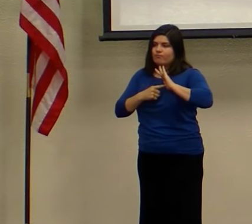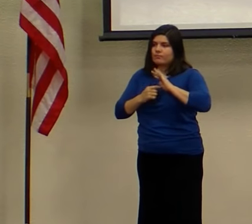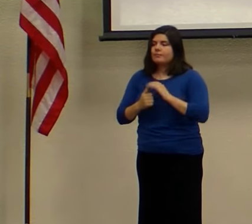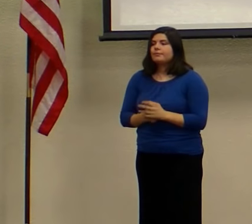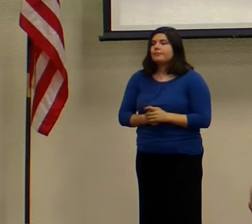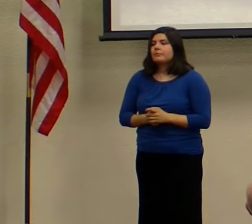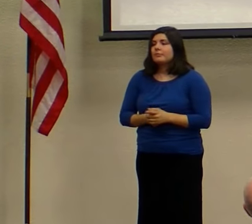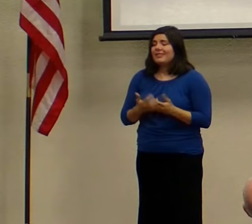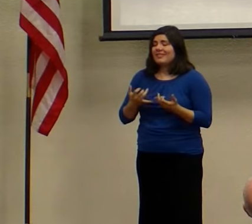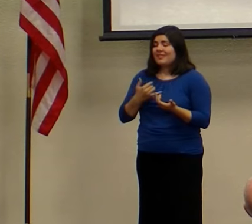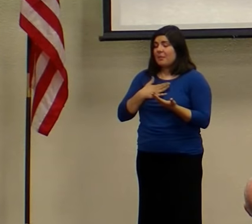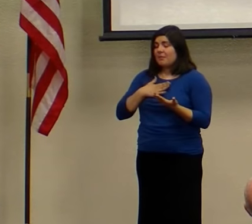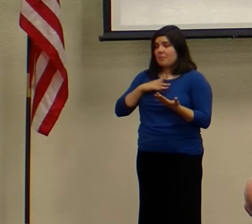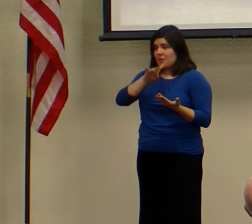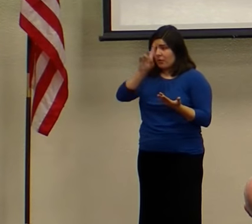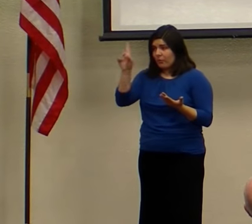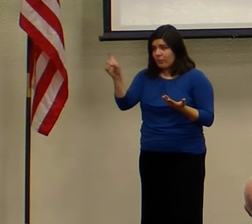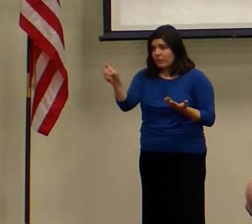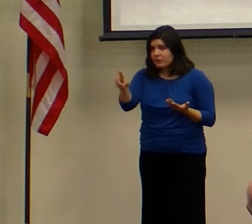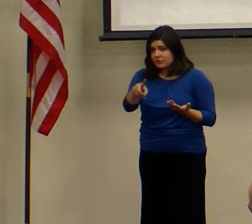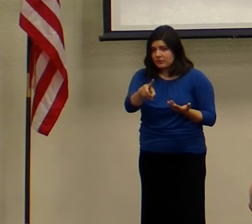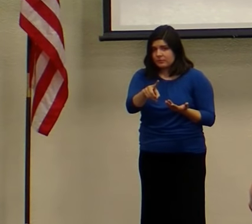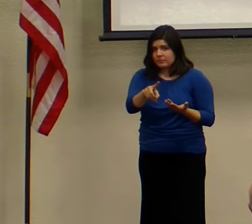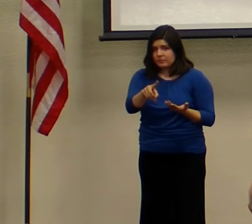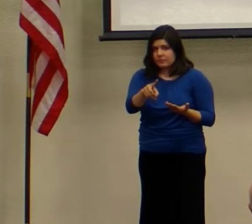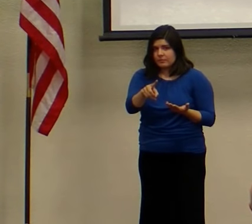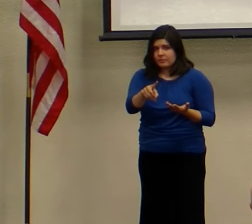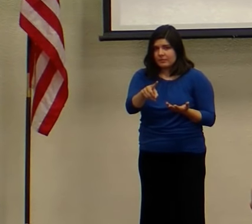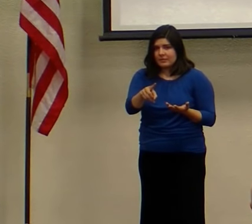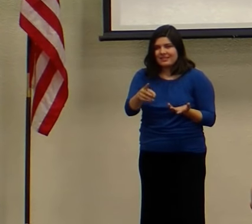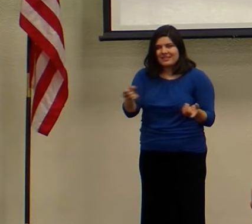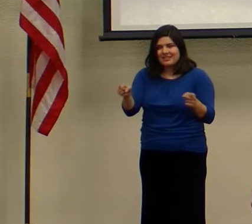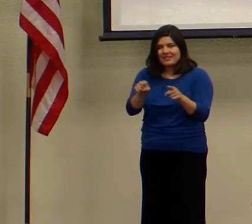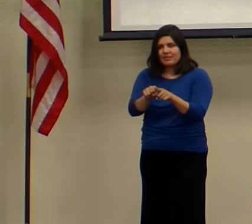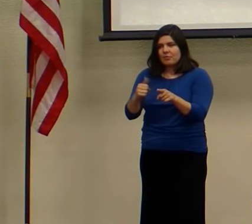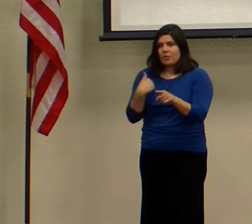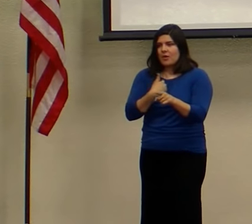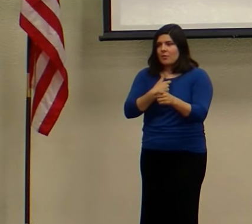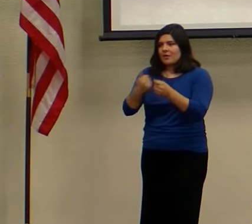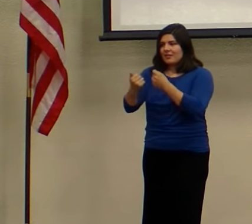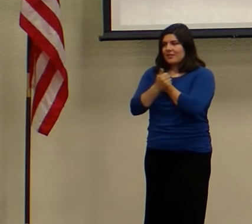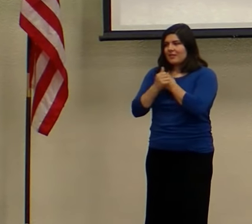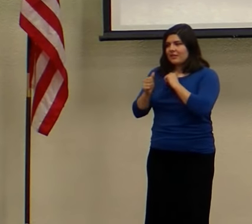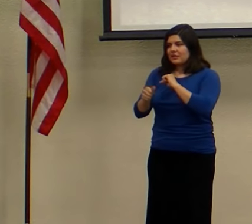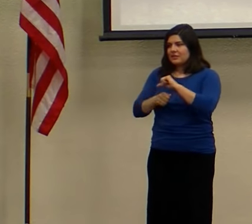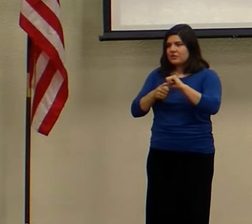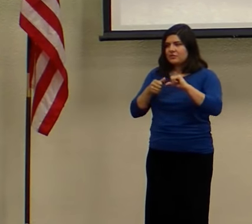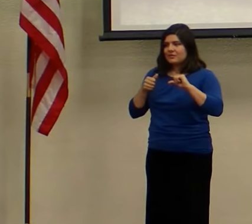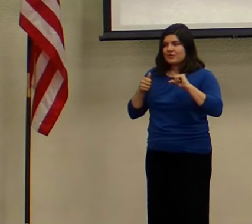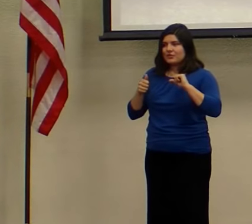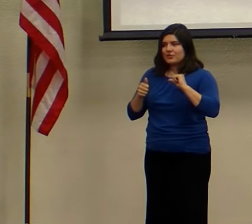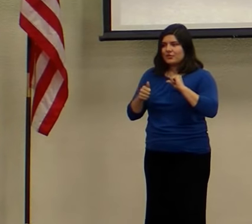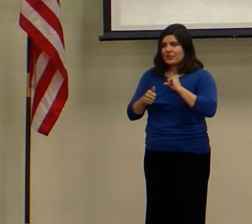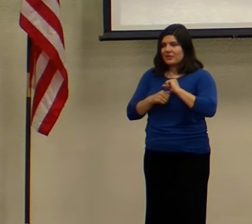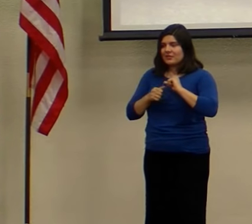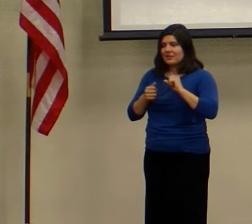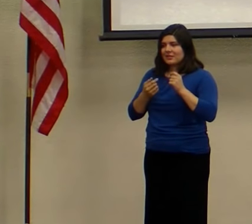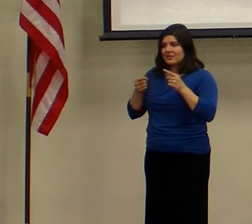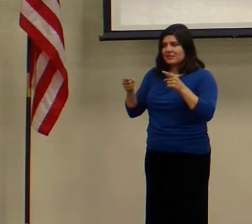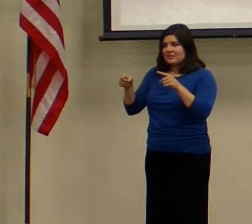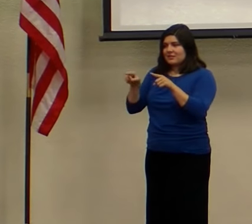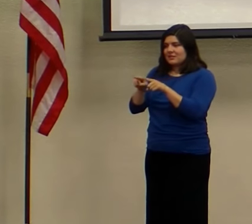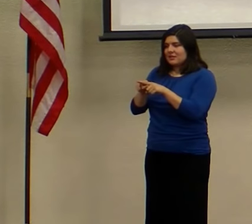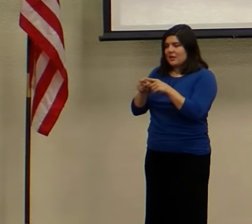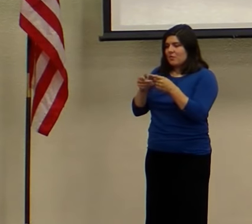But now we have to ask the question, is the same way that we love each other the same way that we